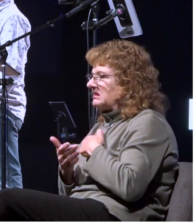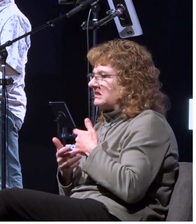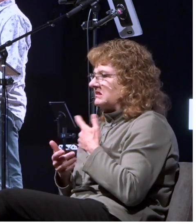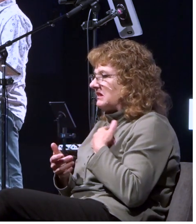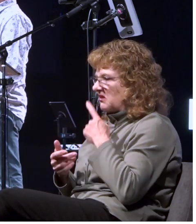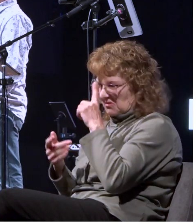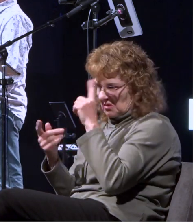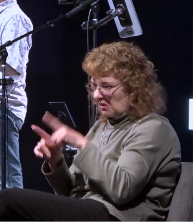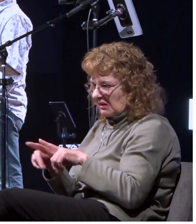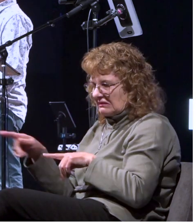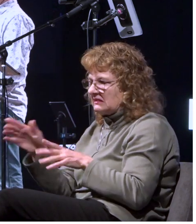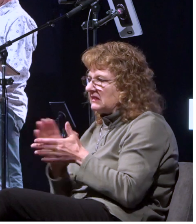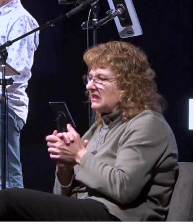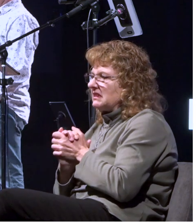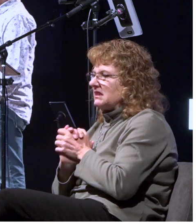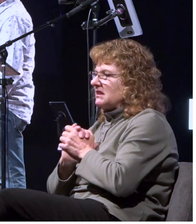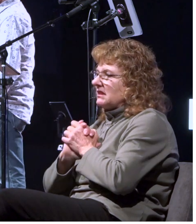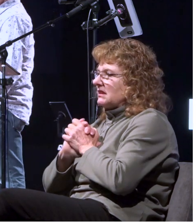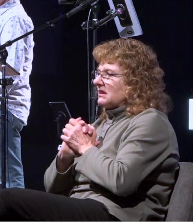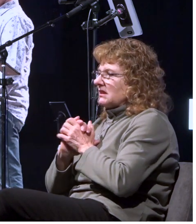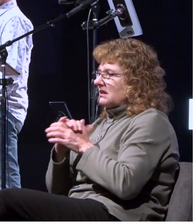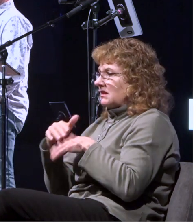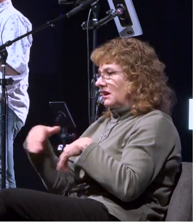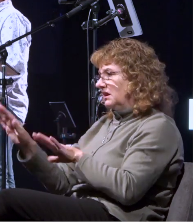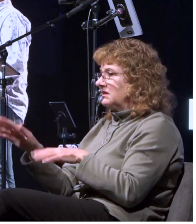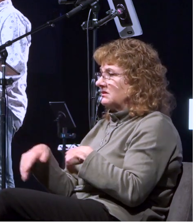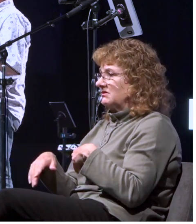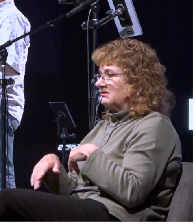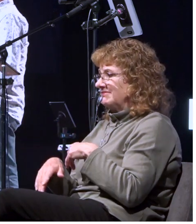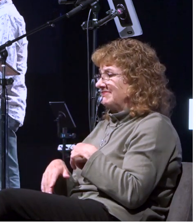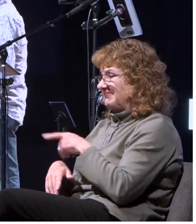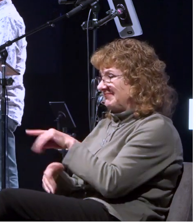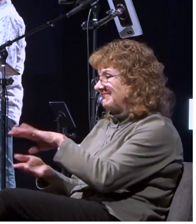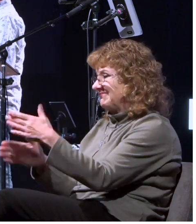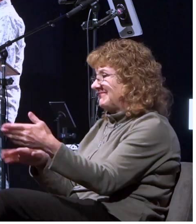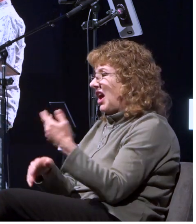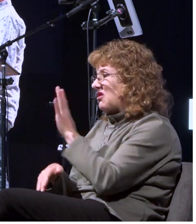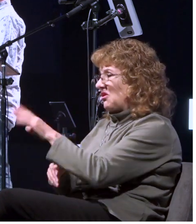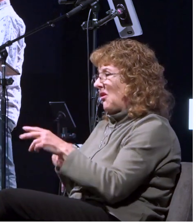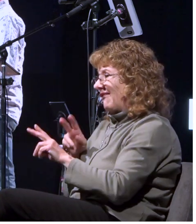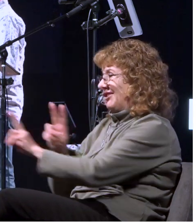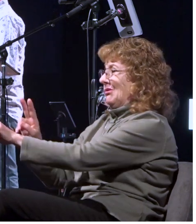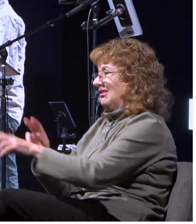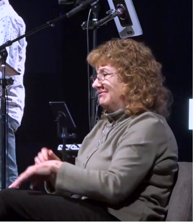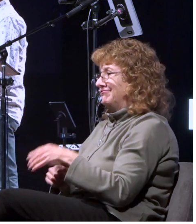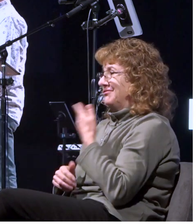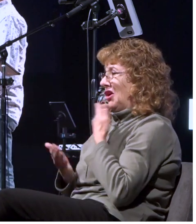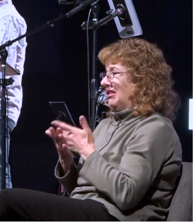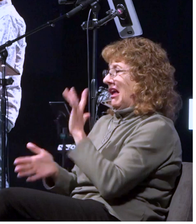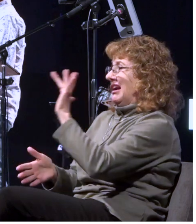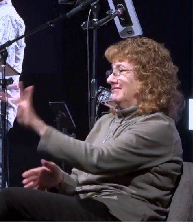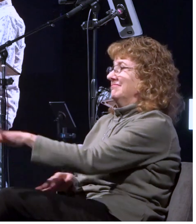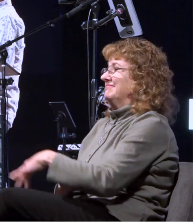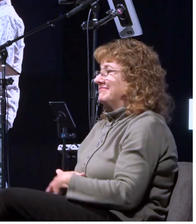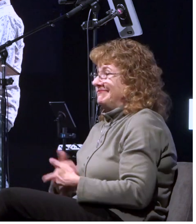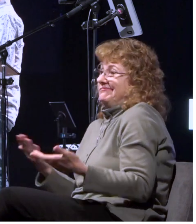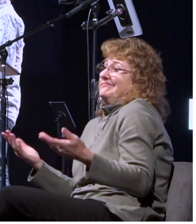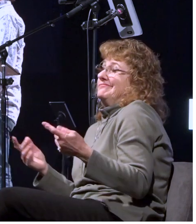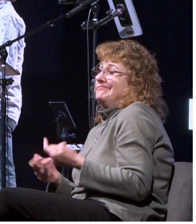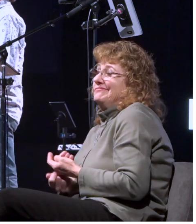them we're like it's your funeral you know again and good luck to you you know and we just we're like we're gonna